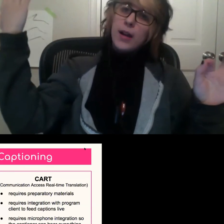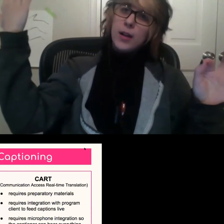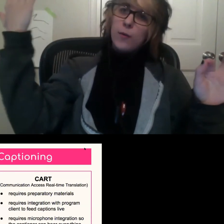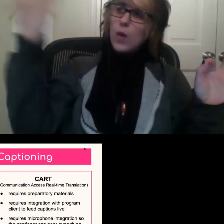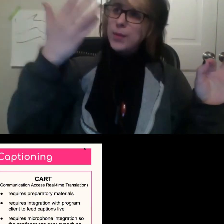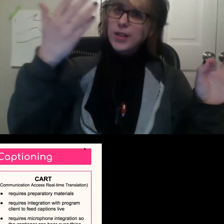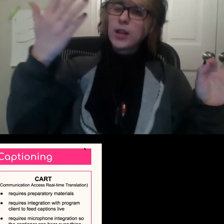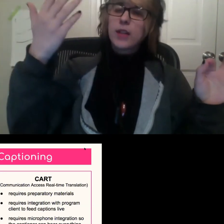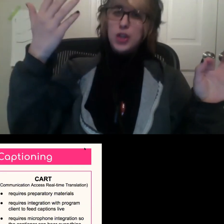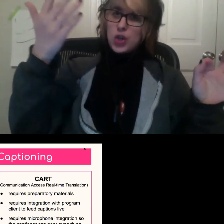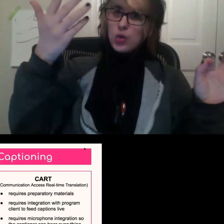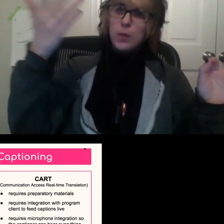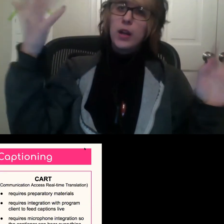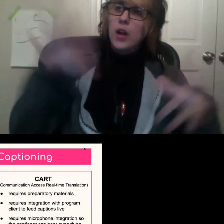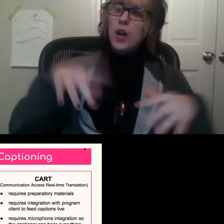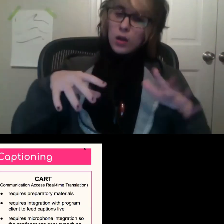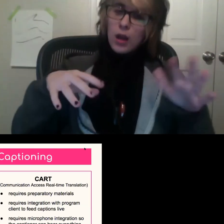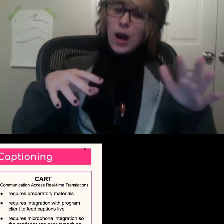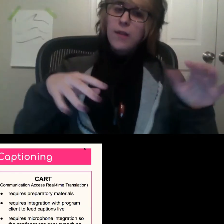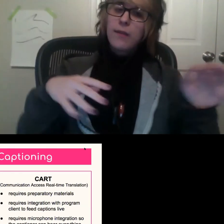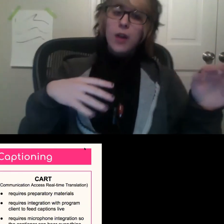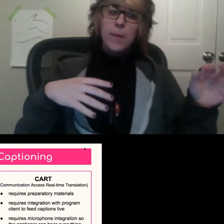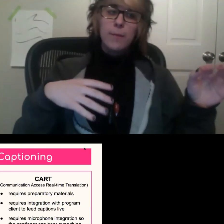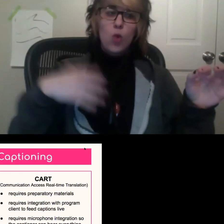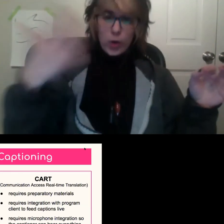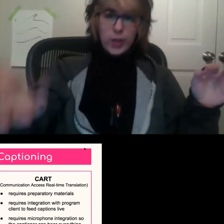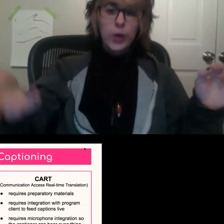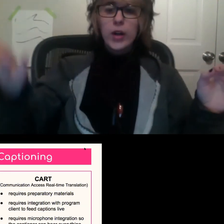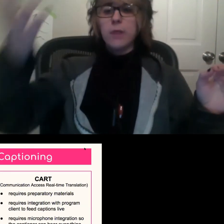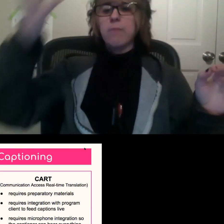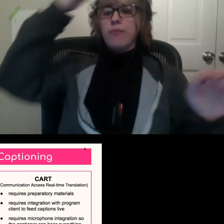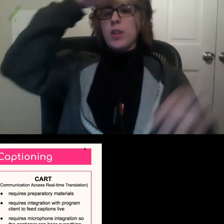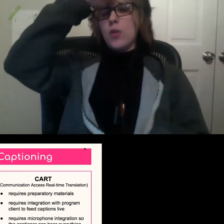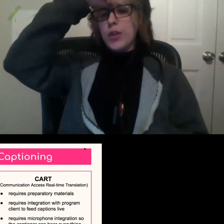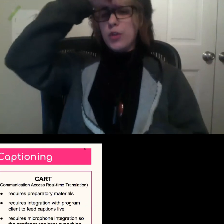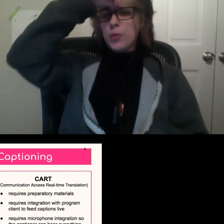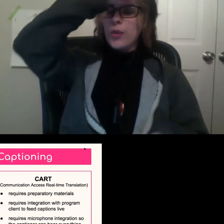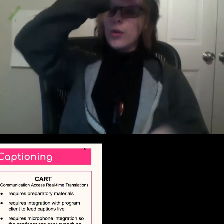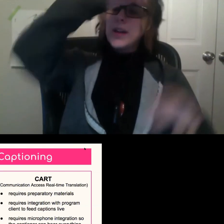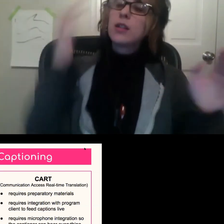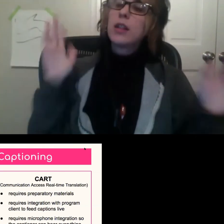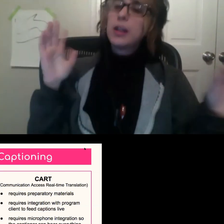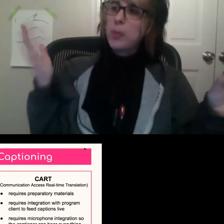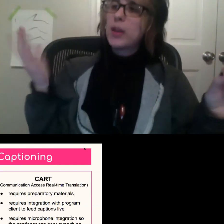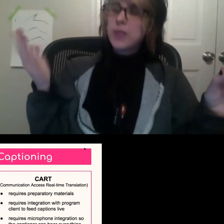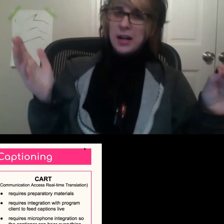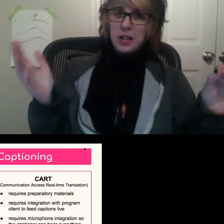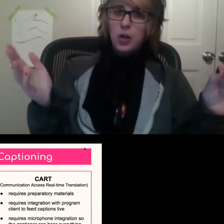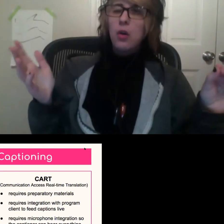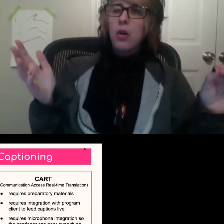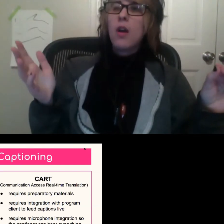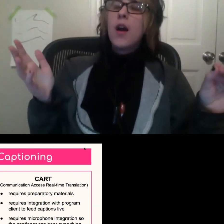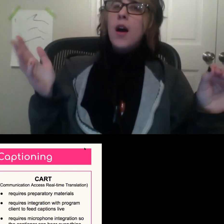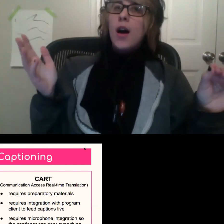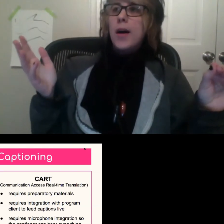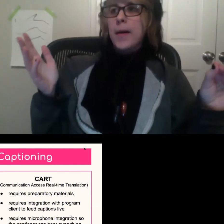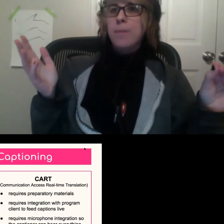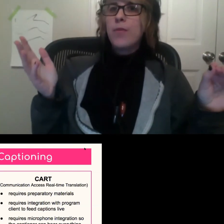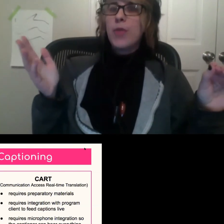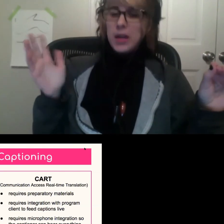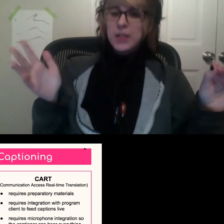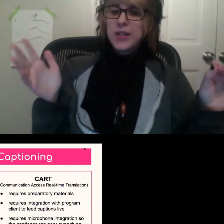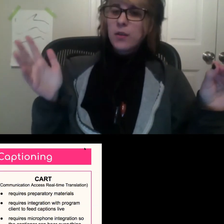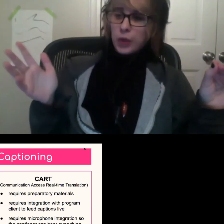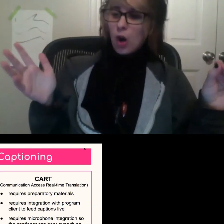some kind of website that's streaming live, um, or integrating with zoom. So there is a little bit of technical, uh,